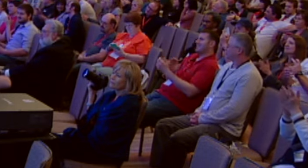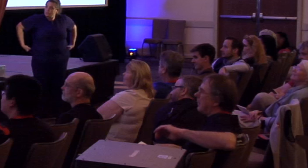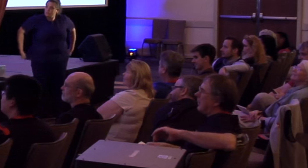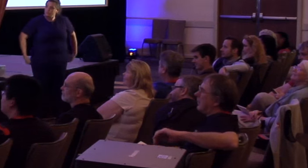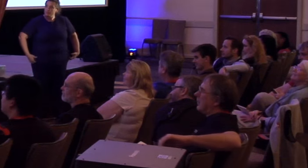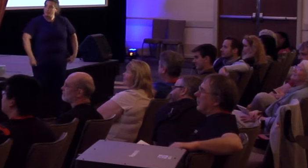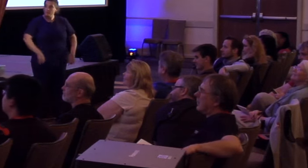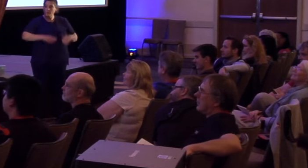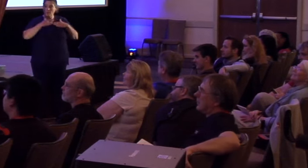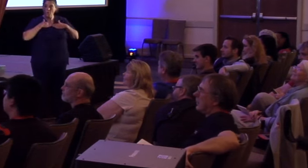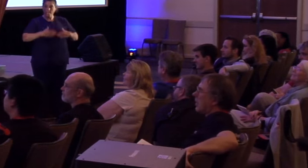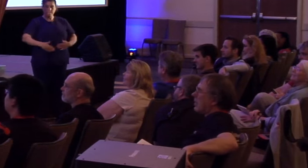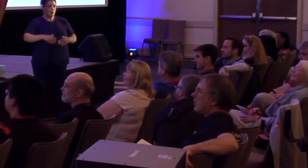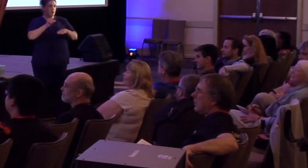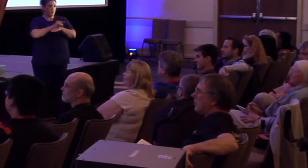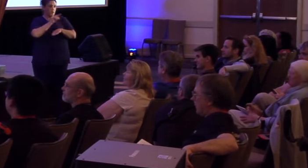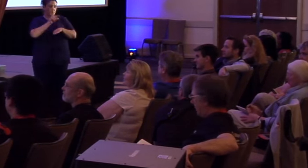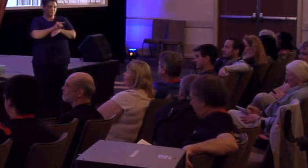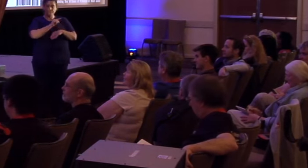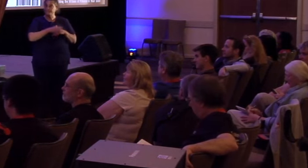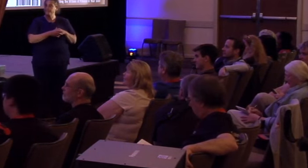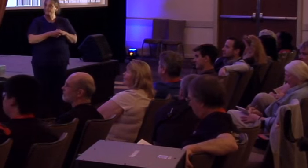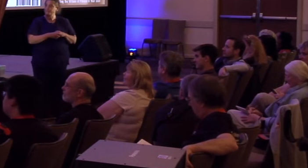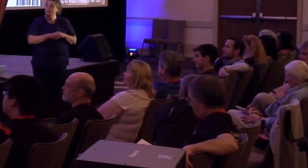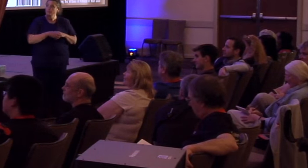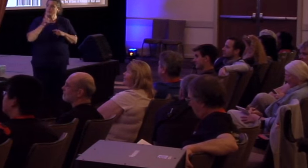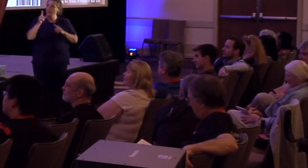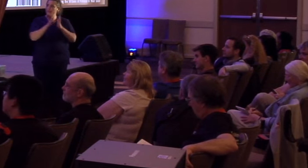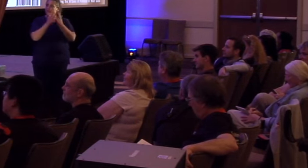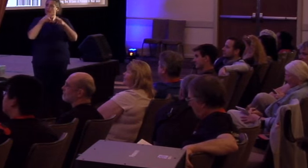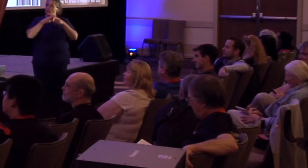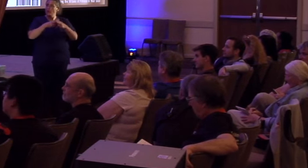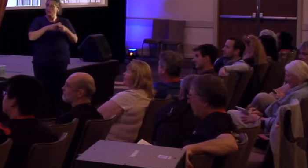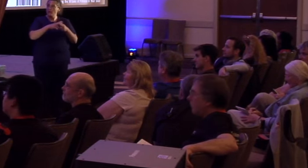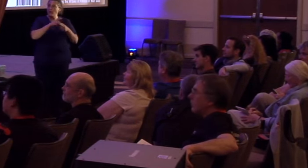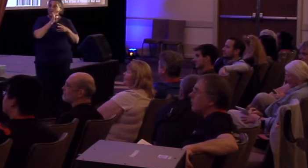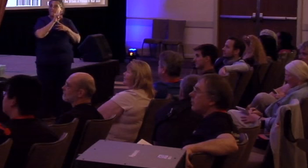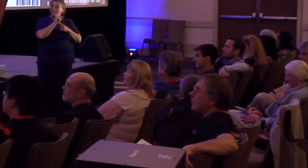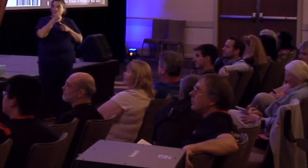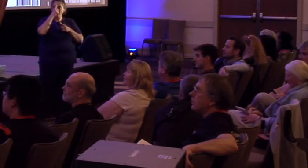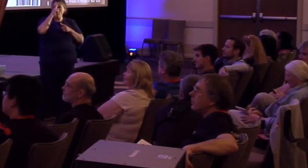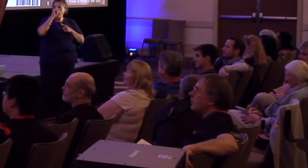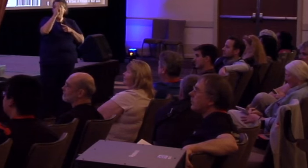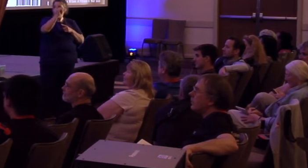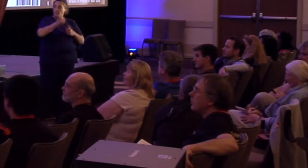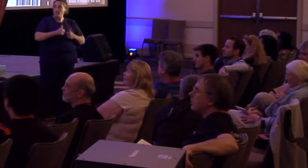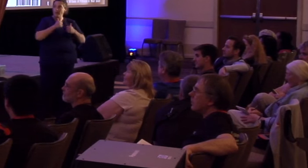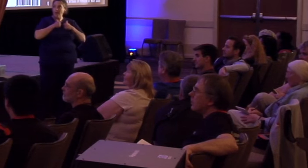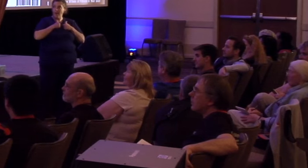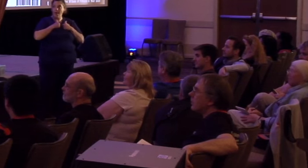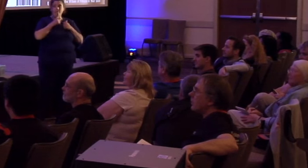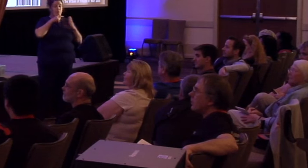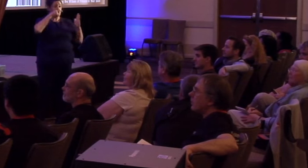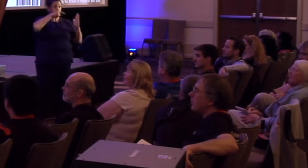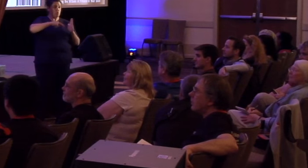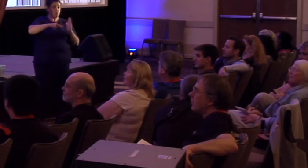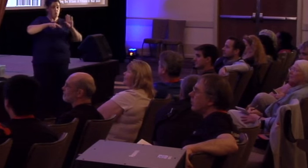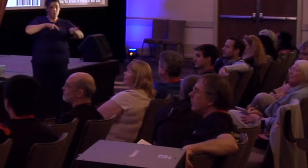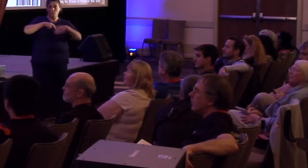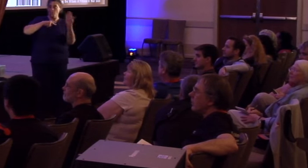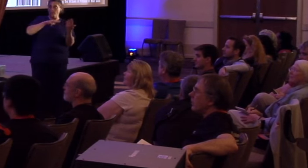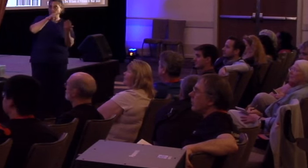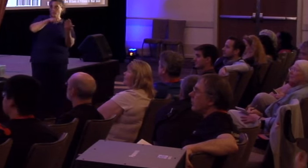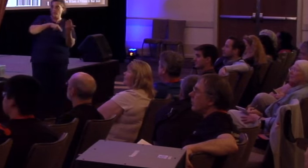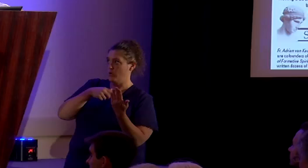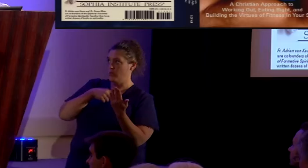There's the body gospel. On this book called Fit for Eternal Life, the back cover actually says this. I'm going to try to